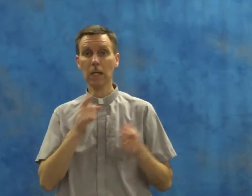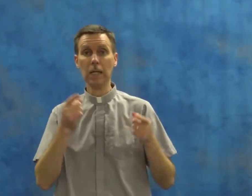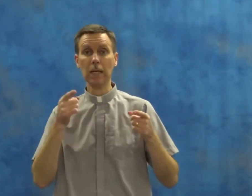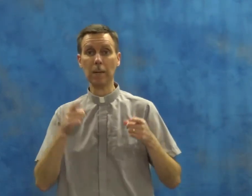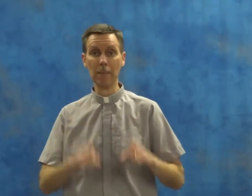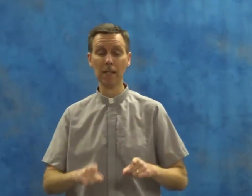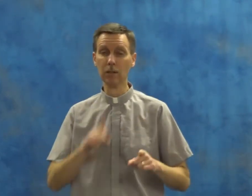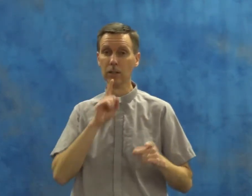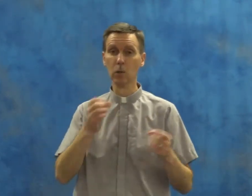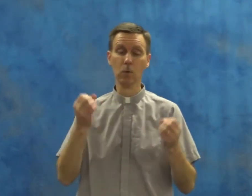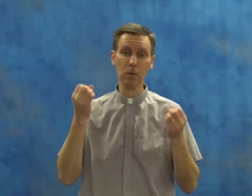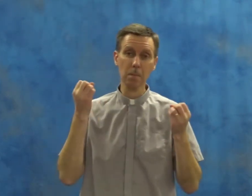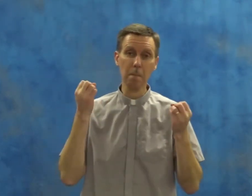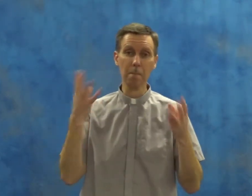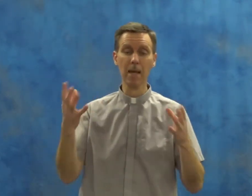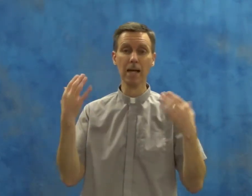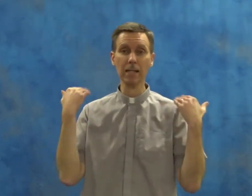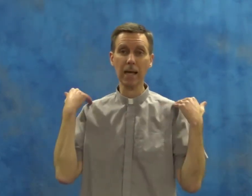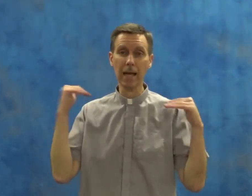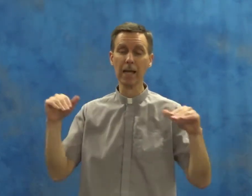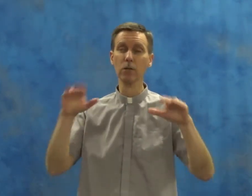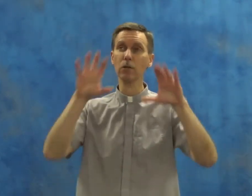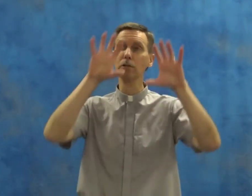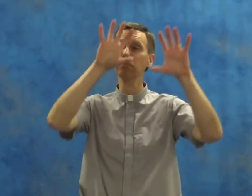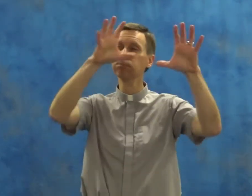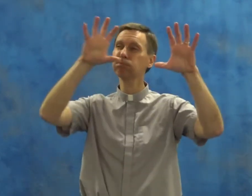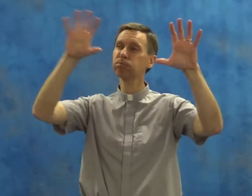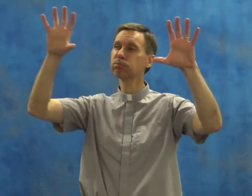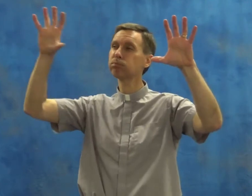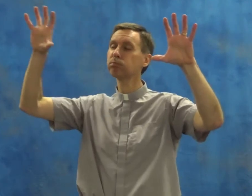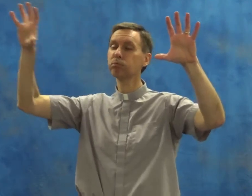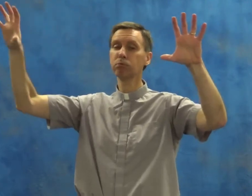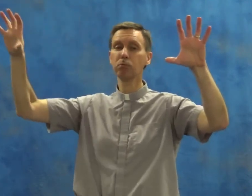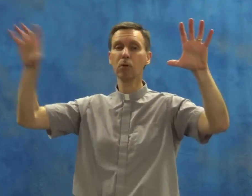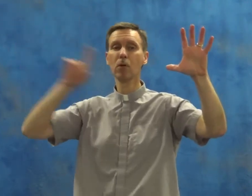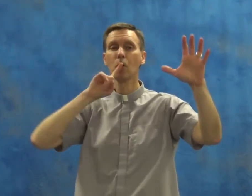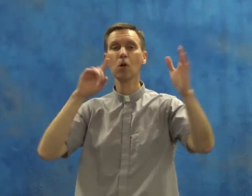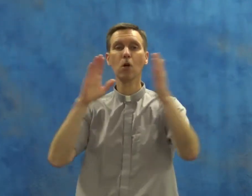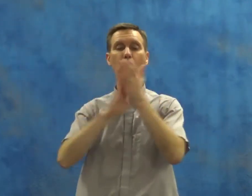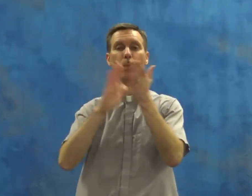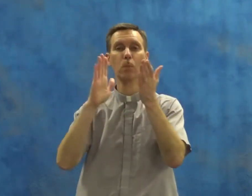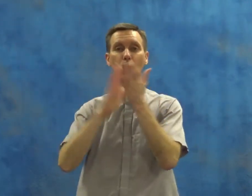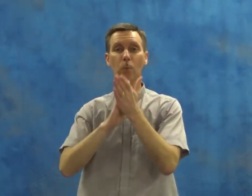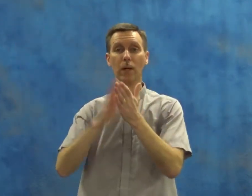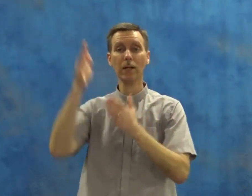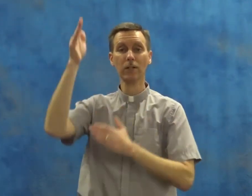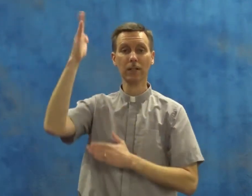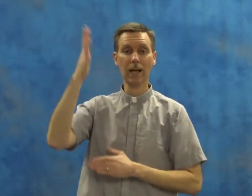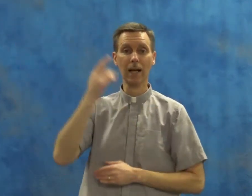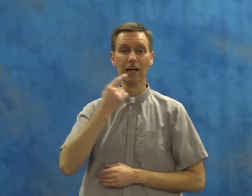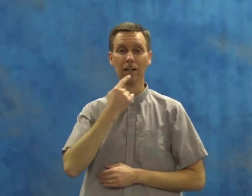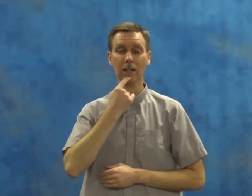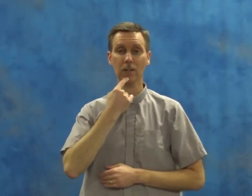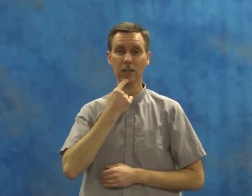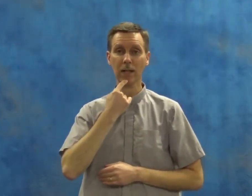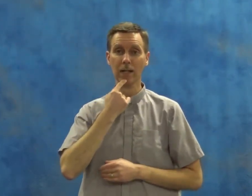Immediately, there were many angels praising God and saying,